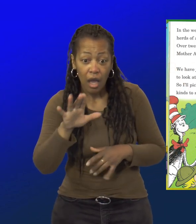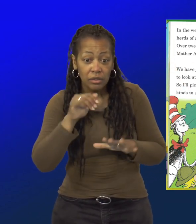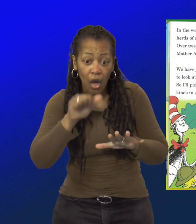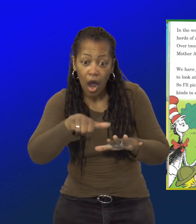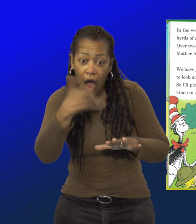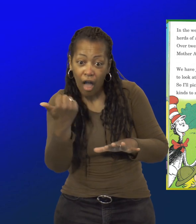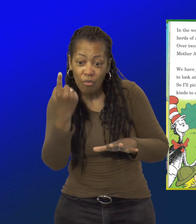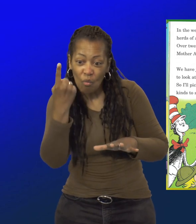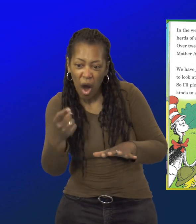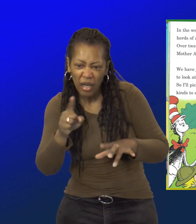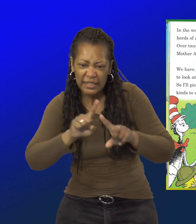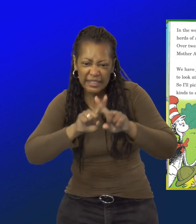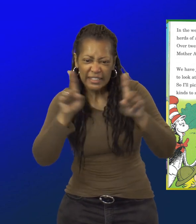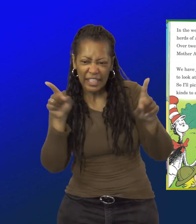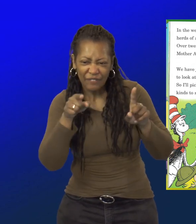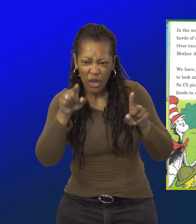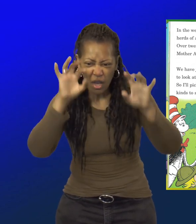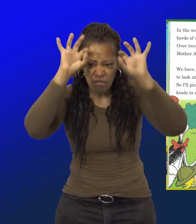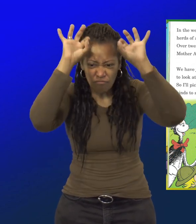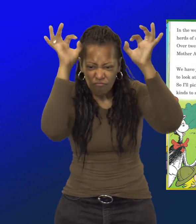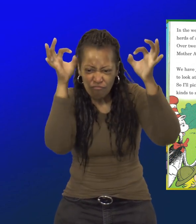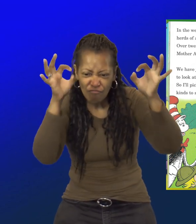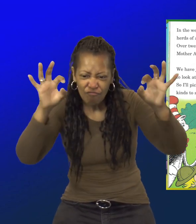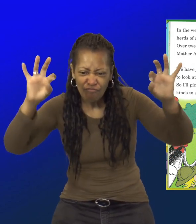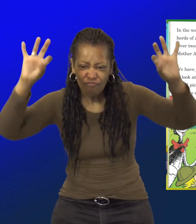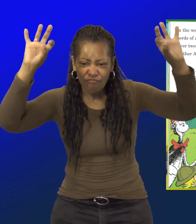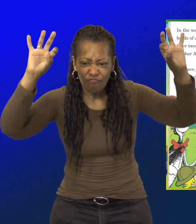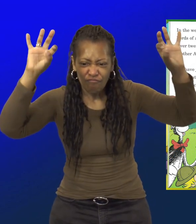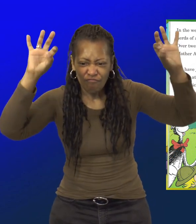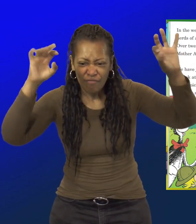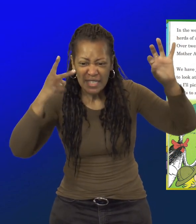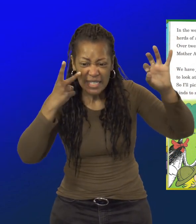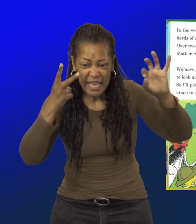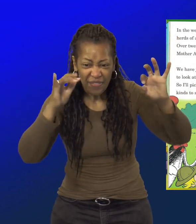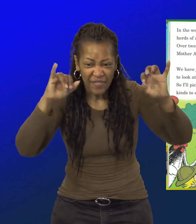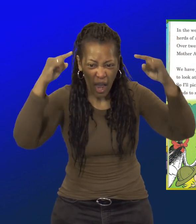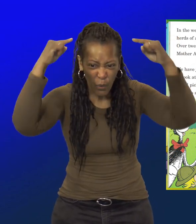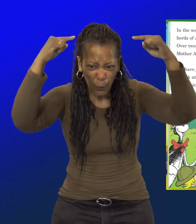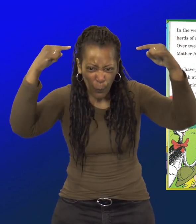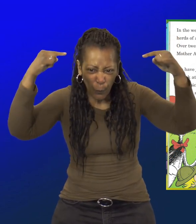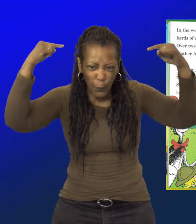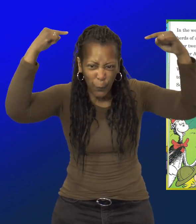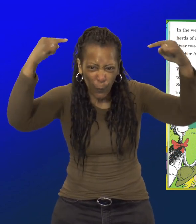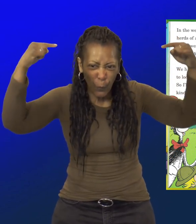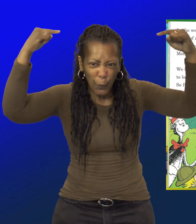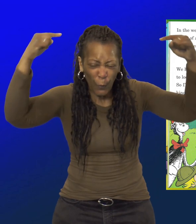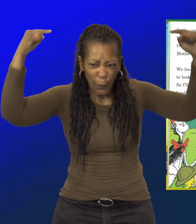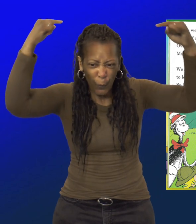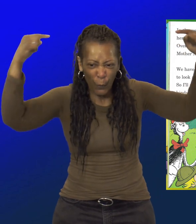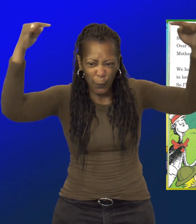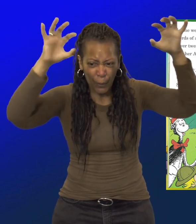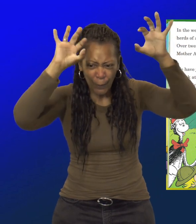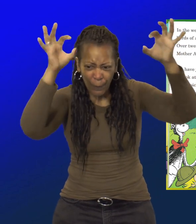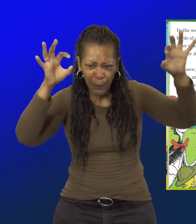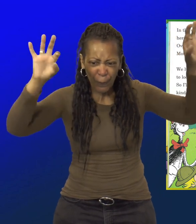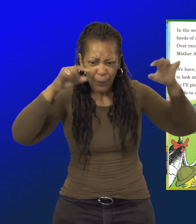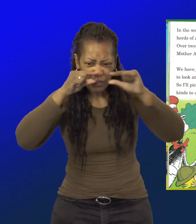And don't miss the sight, whatever you do, of the twirly horned handsome